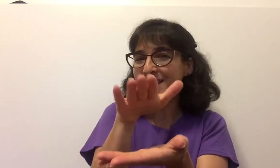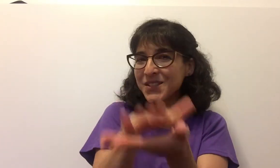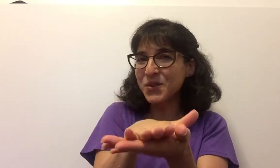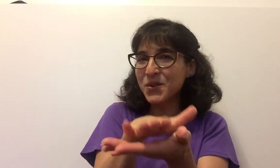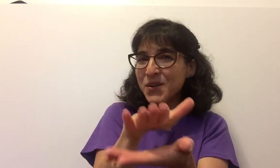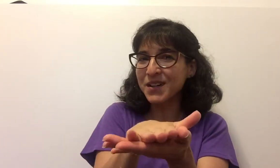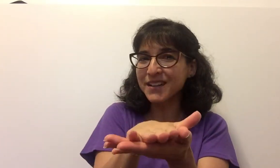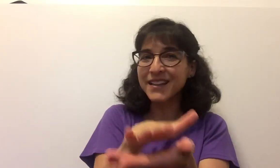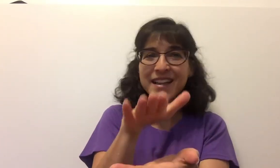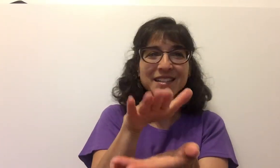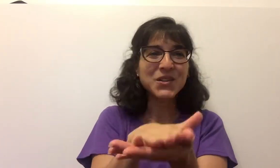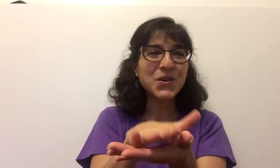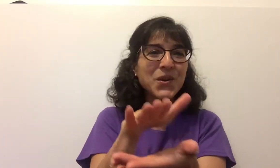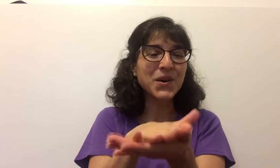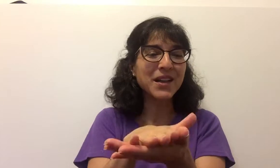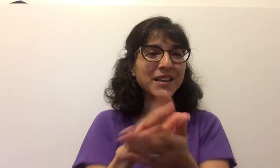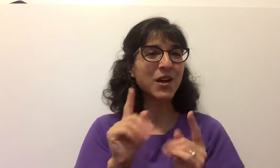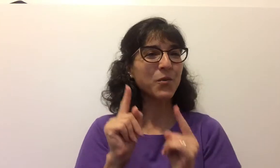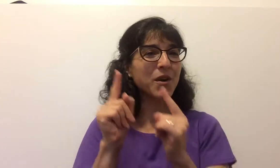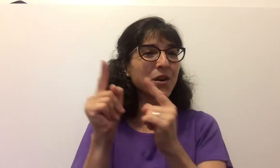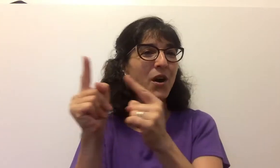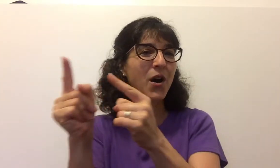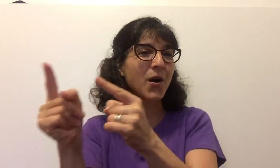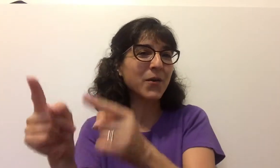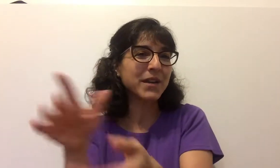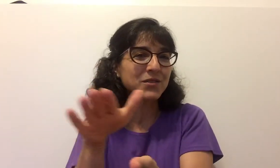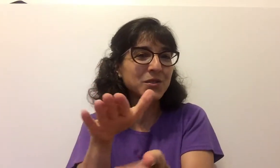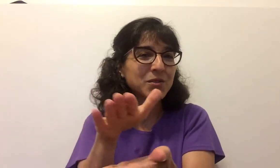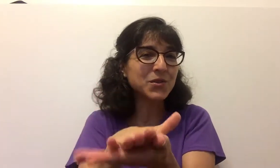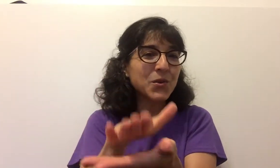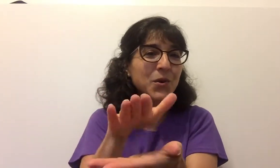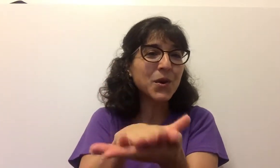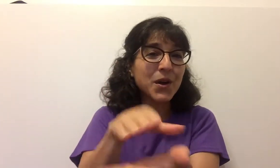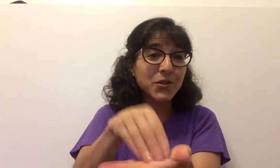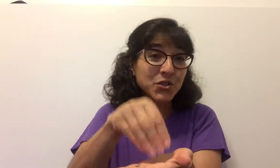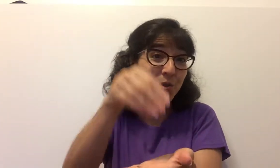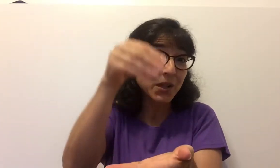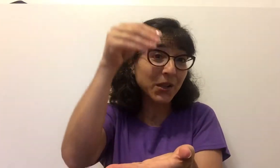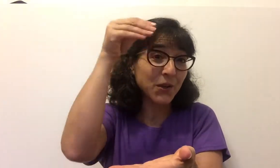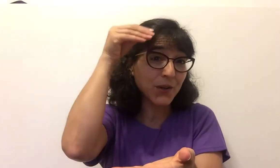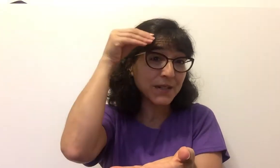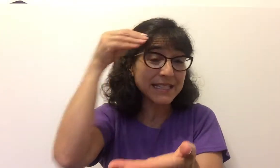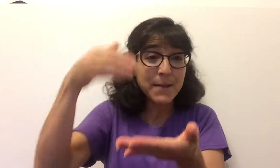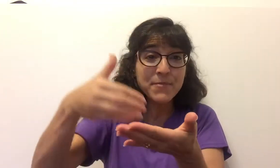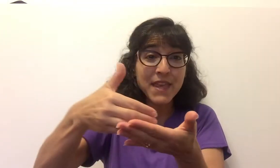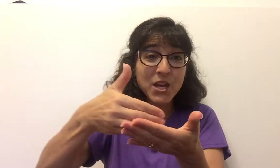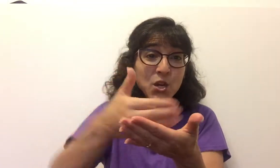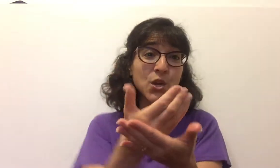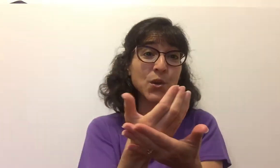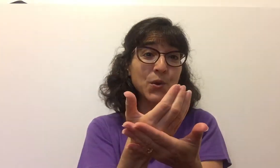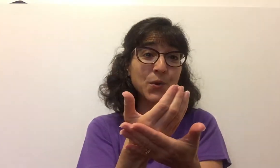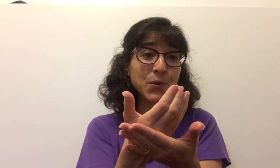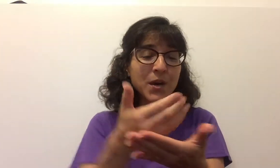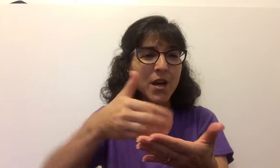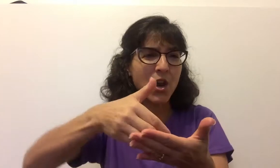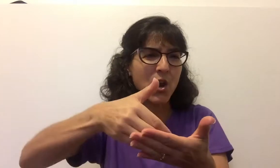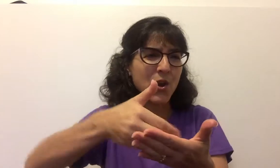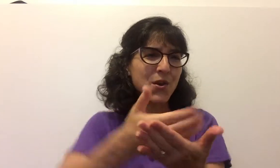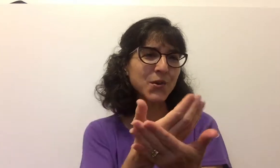school, school. We're going to school to learn something new. New,